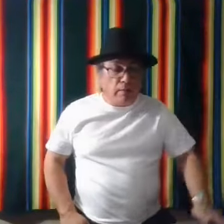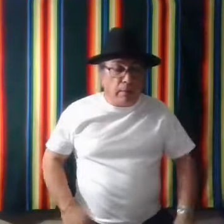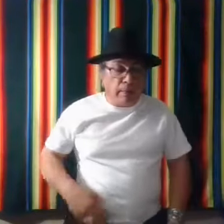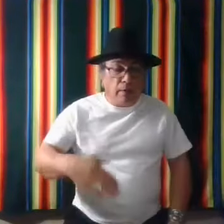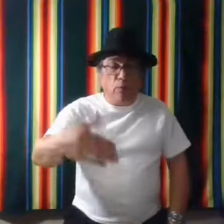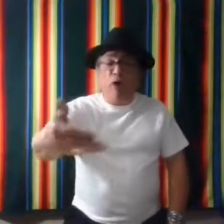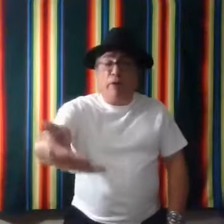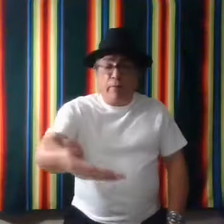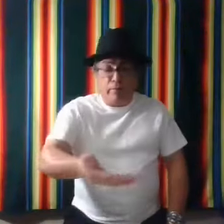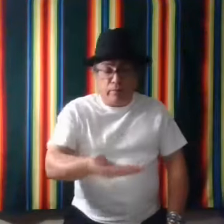Water.